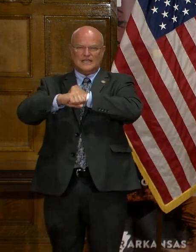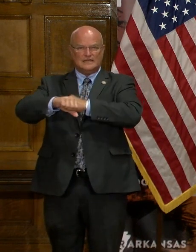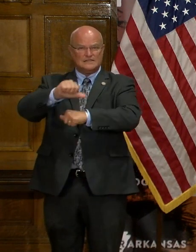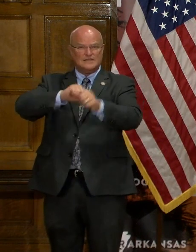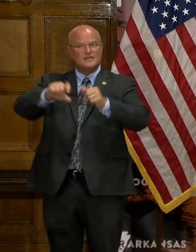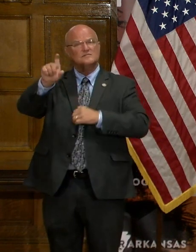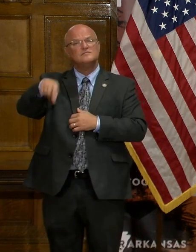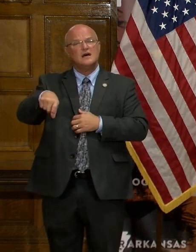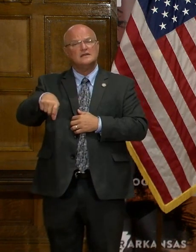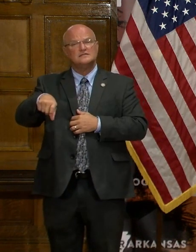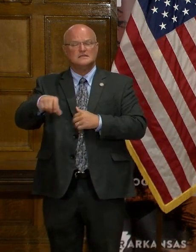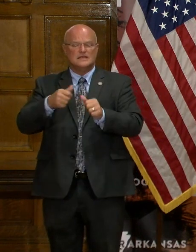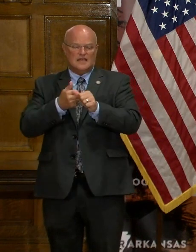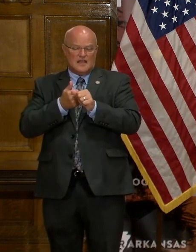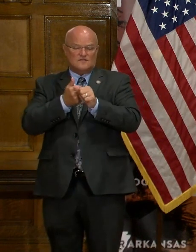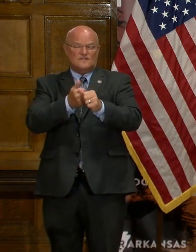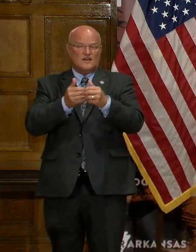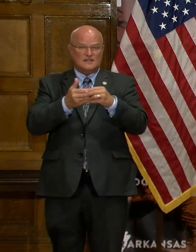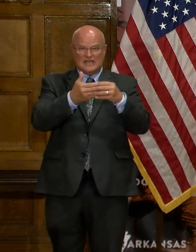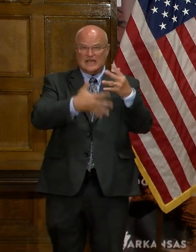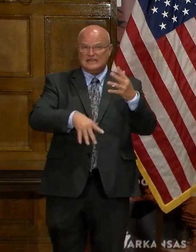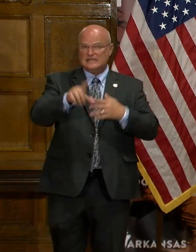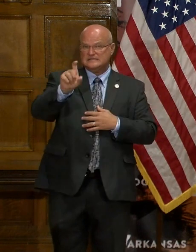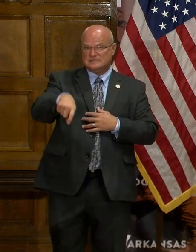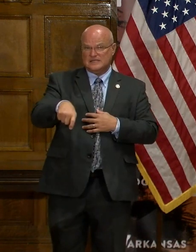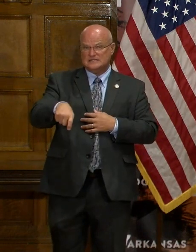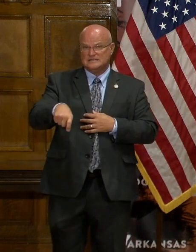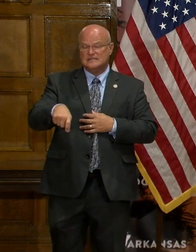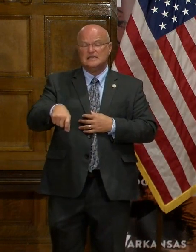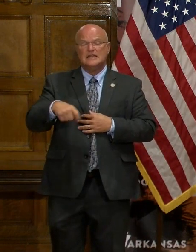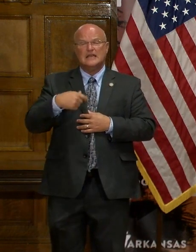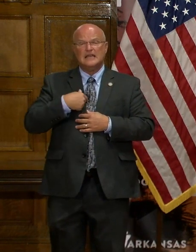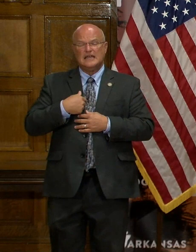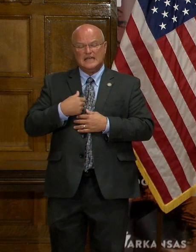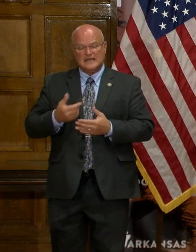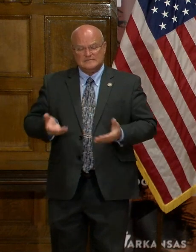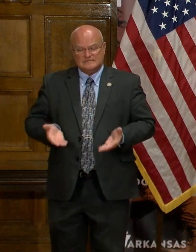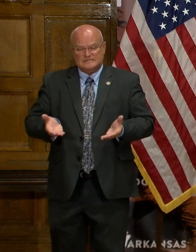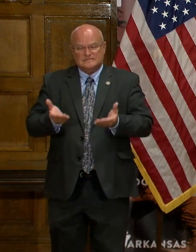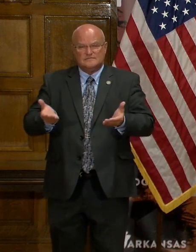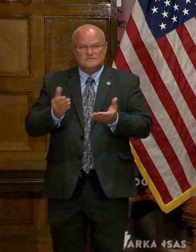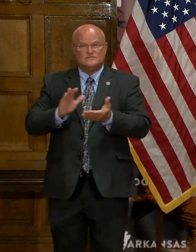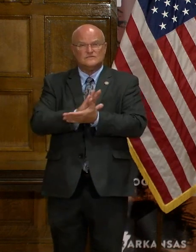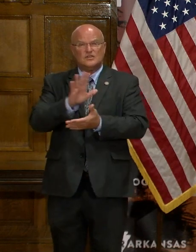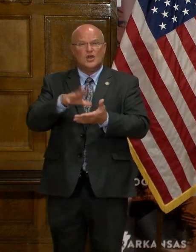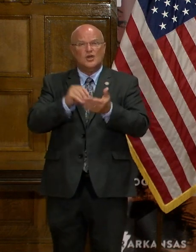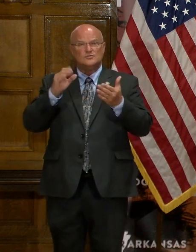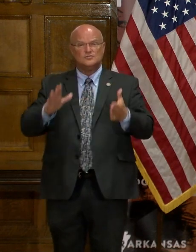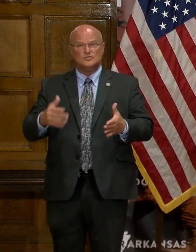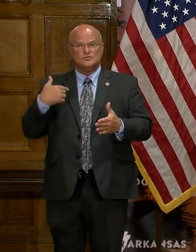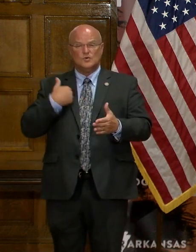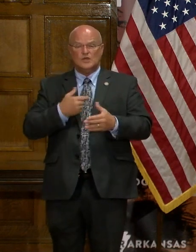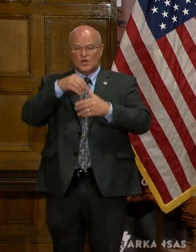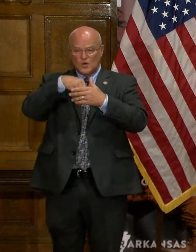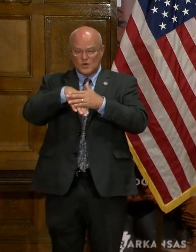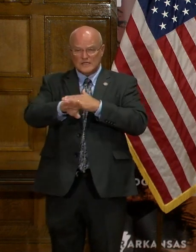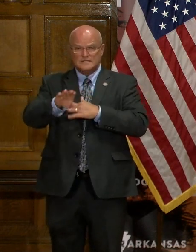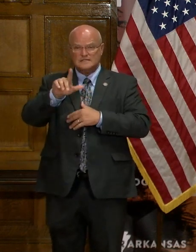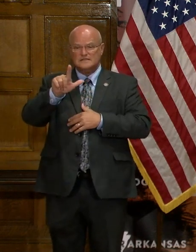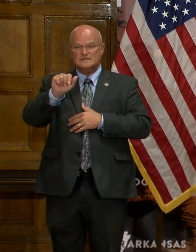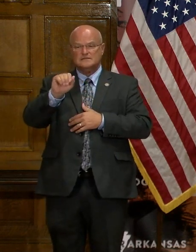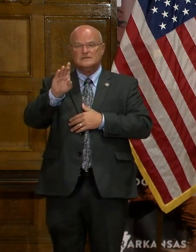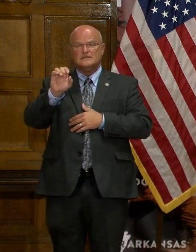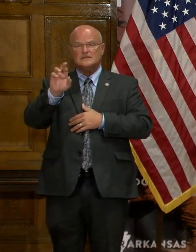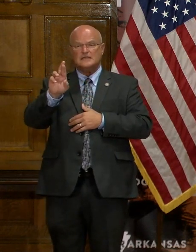other, we have to follow these guidelines. And I want to urge all of the college students as we go into the Labor Day